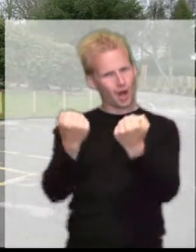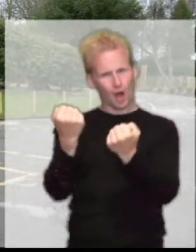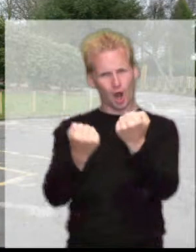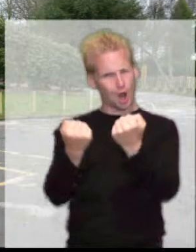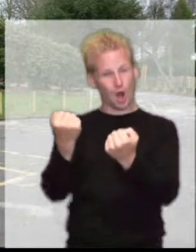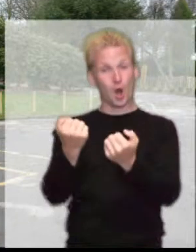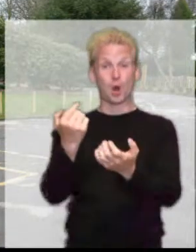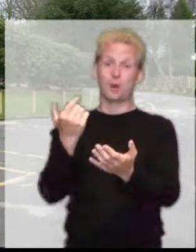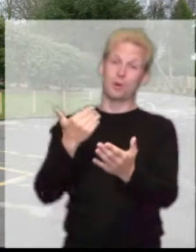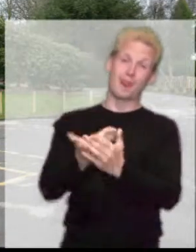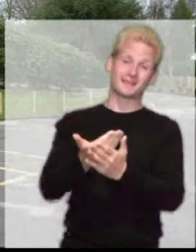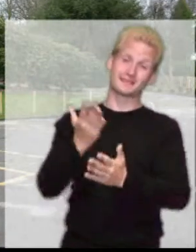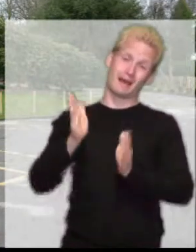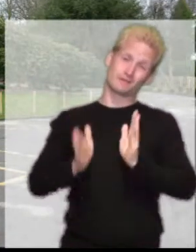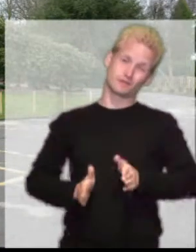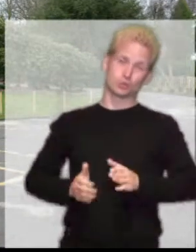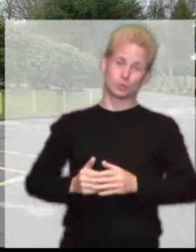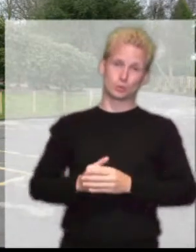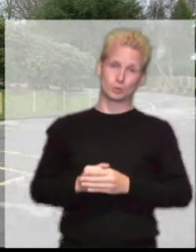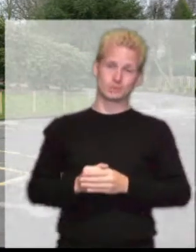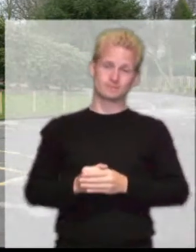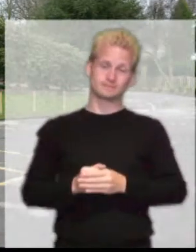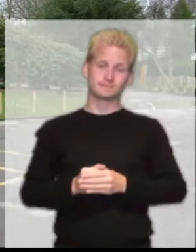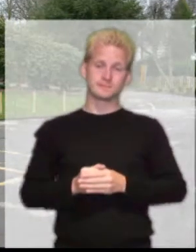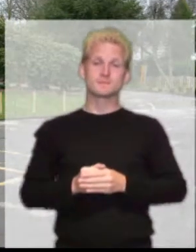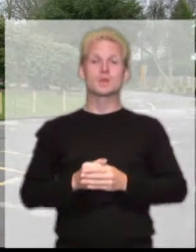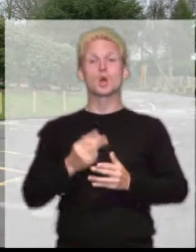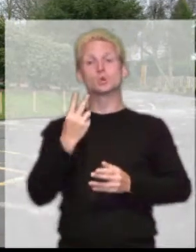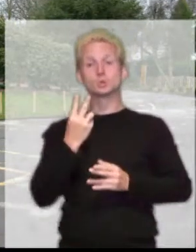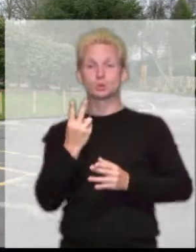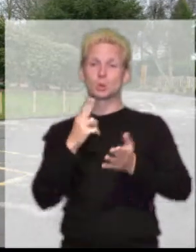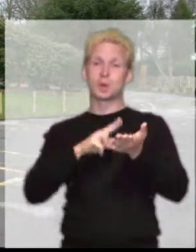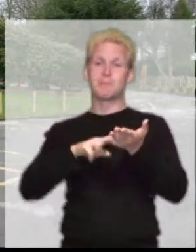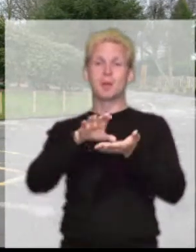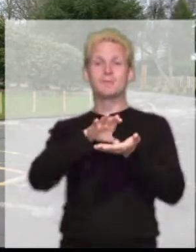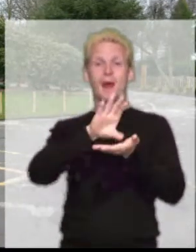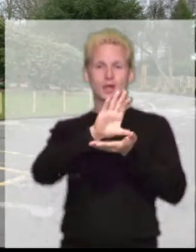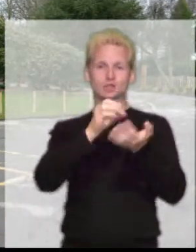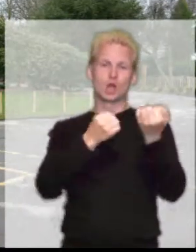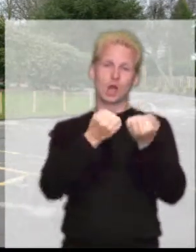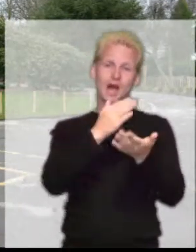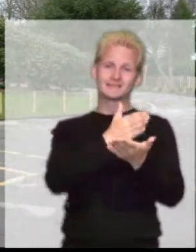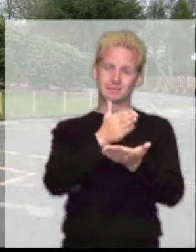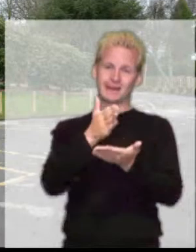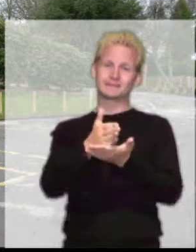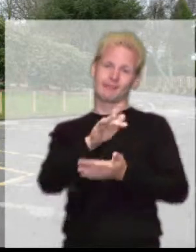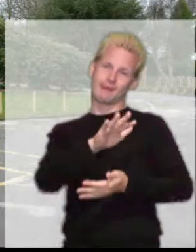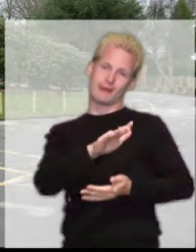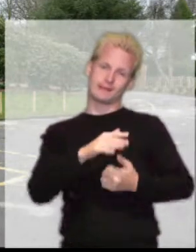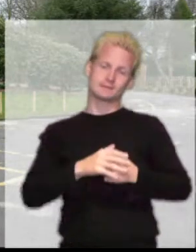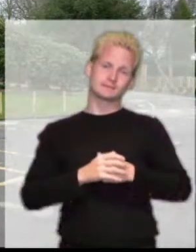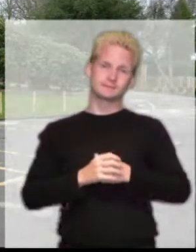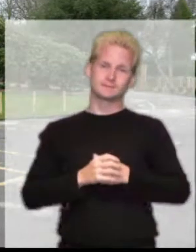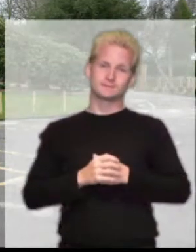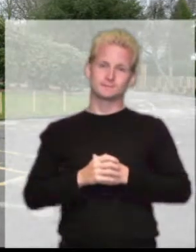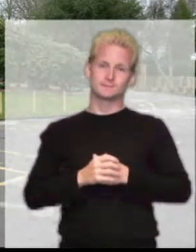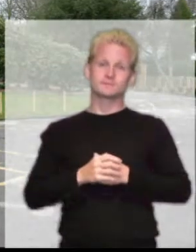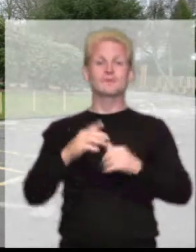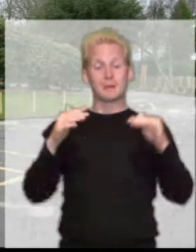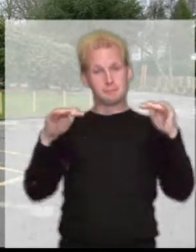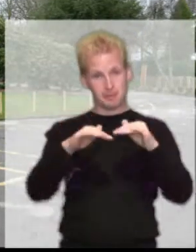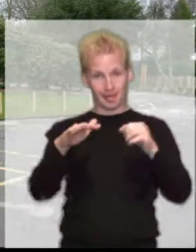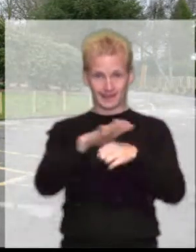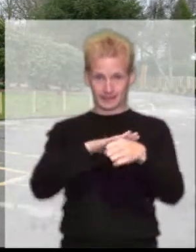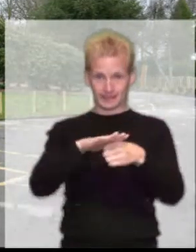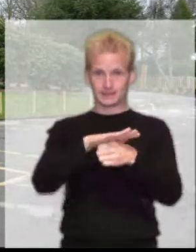necessary. There are two blue badge parking spaces outside the gallery. These are